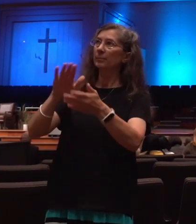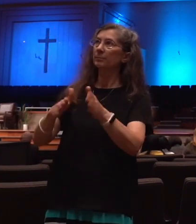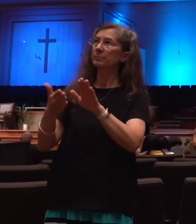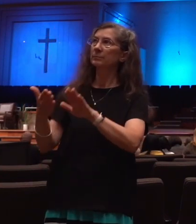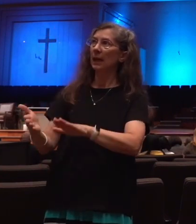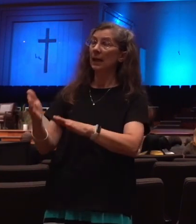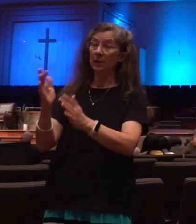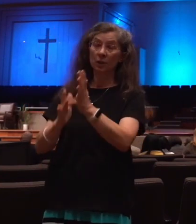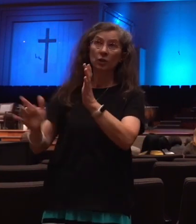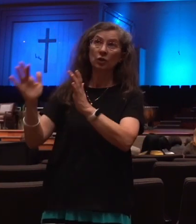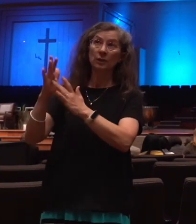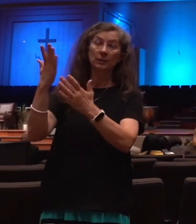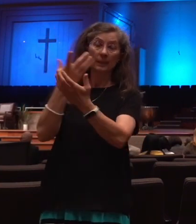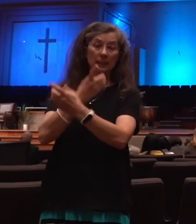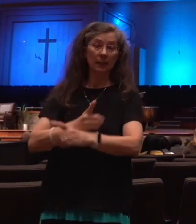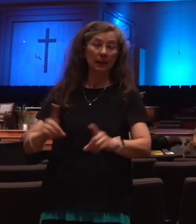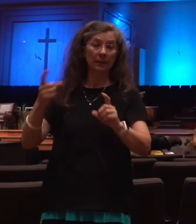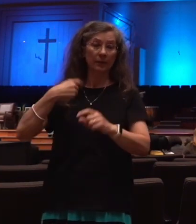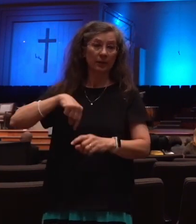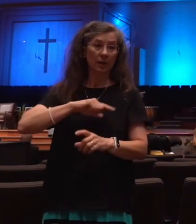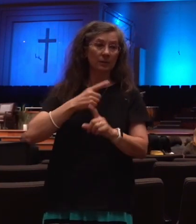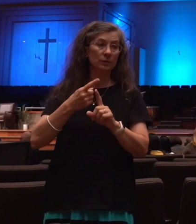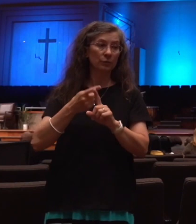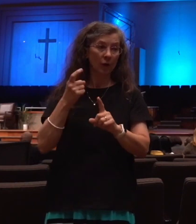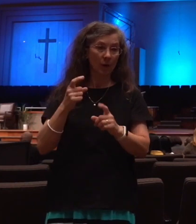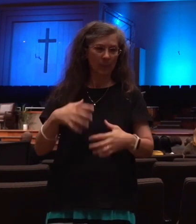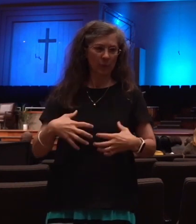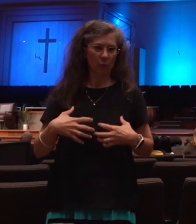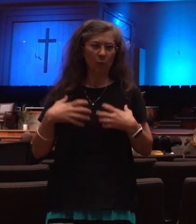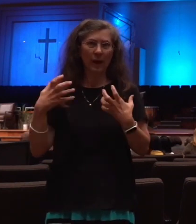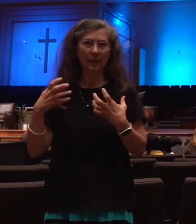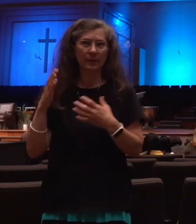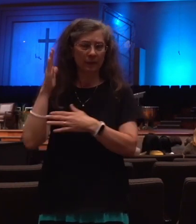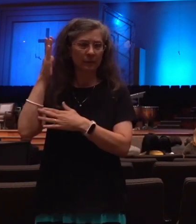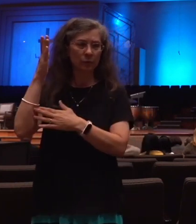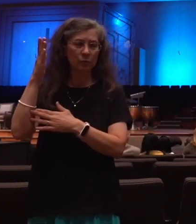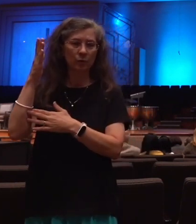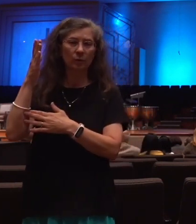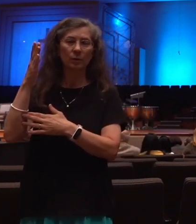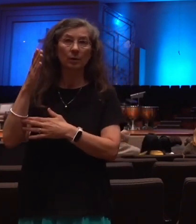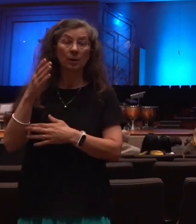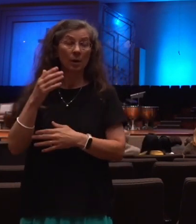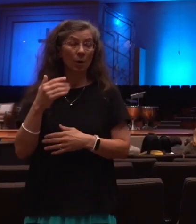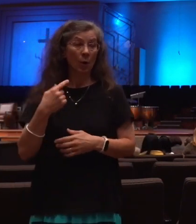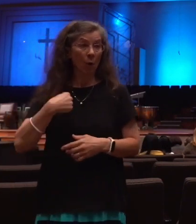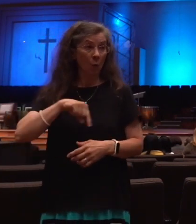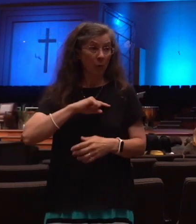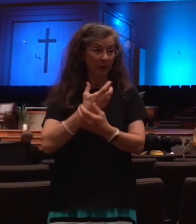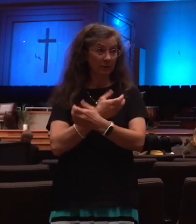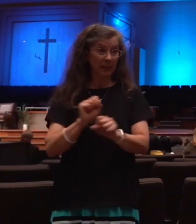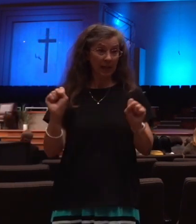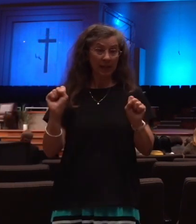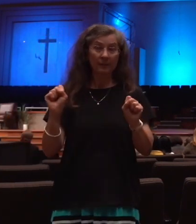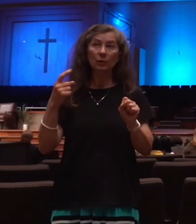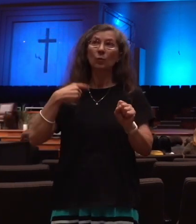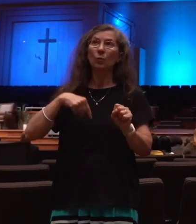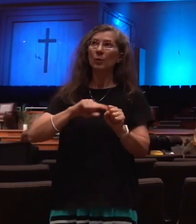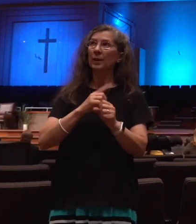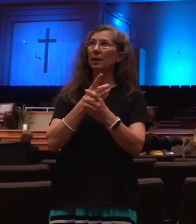us from the wrath to come. Because of our salvation, we're delivered from that time of wrath here